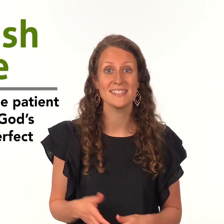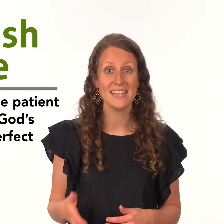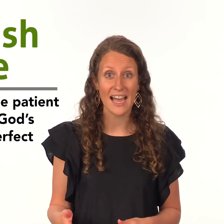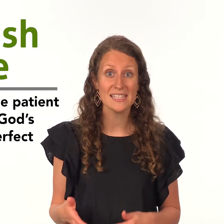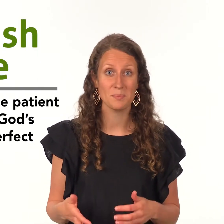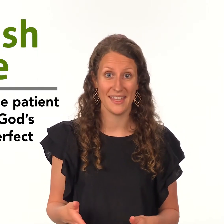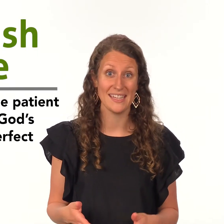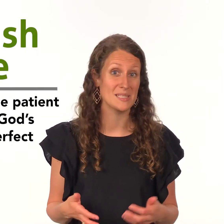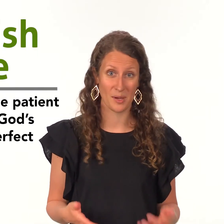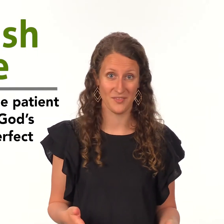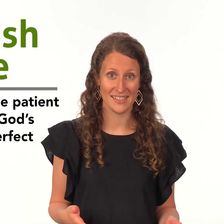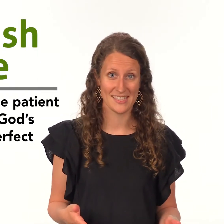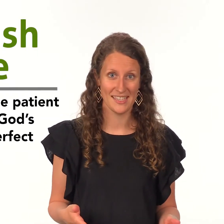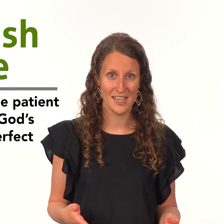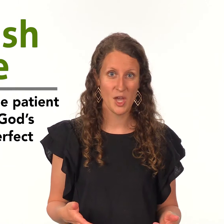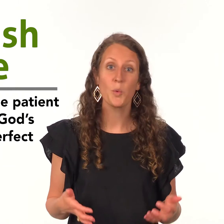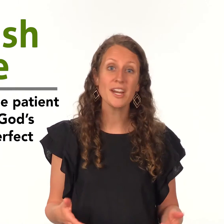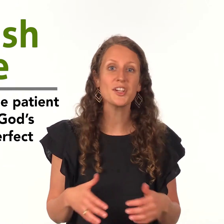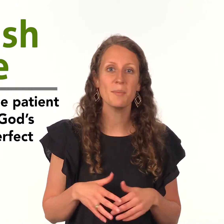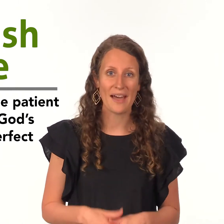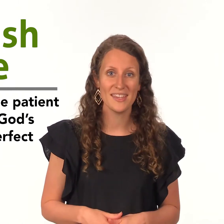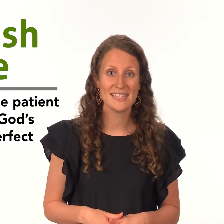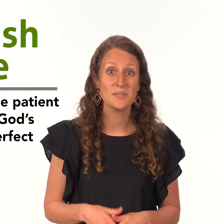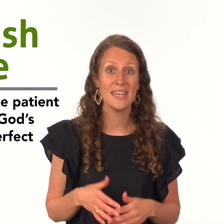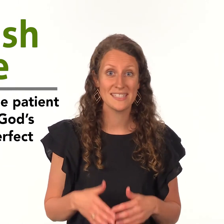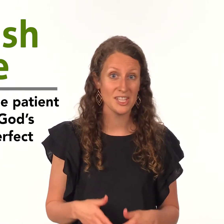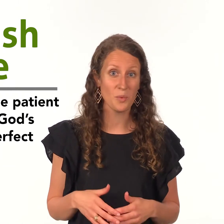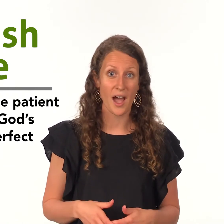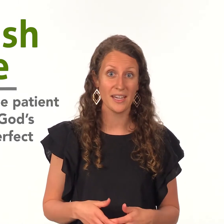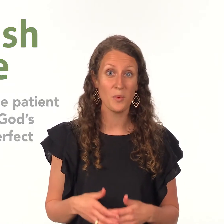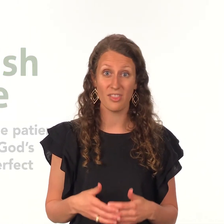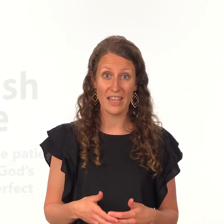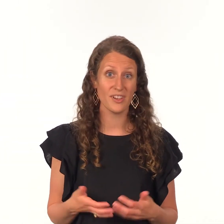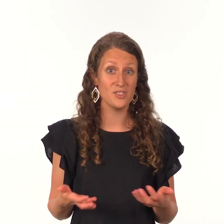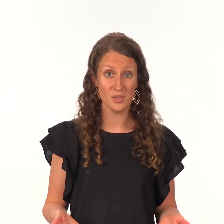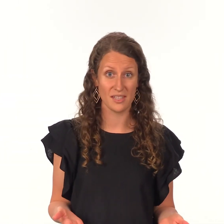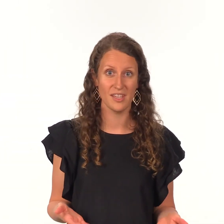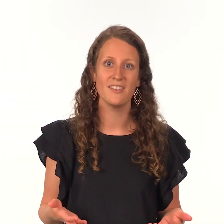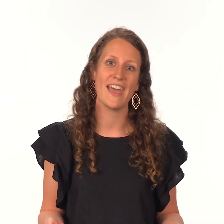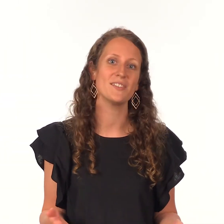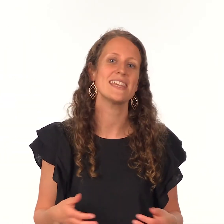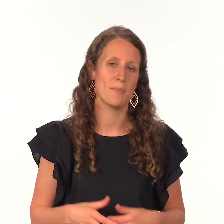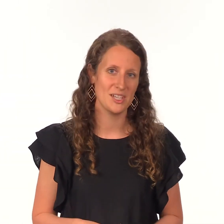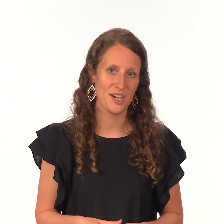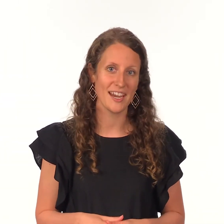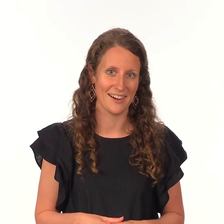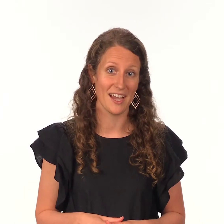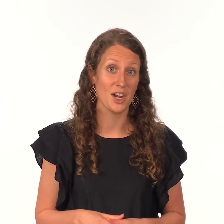god's plan is perfect we're going to learn about this as we continue on with the life of joseph found in the patriarch era on our